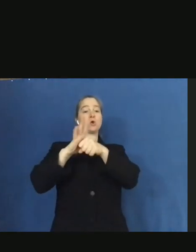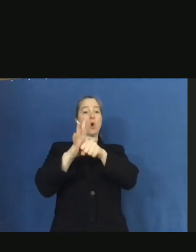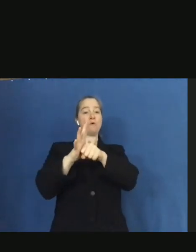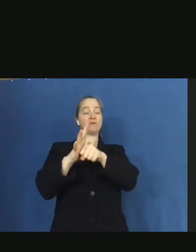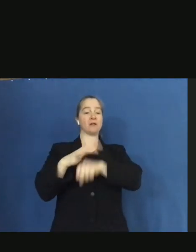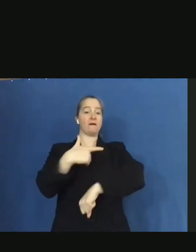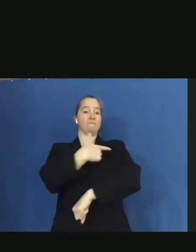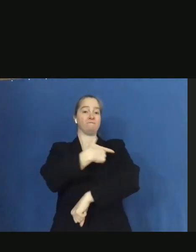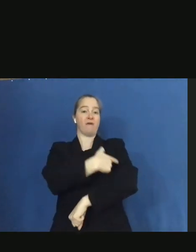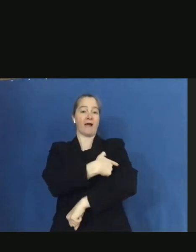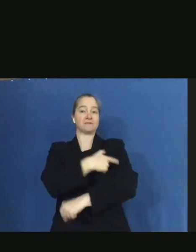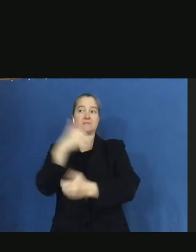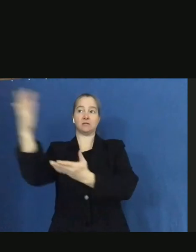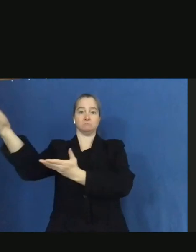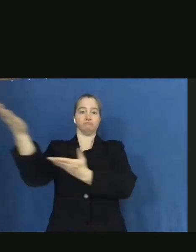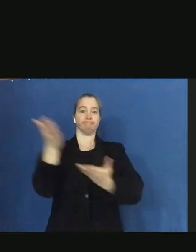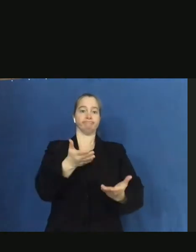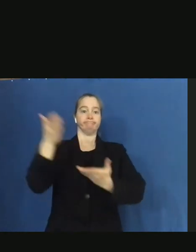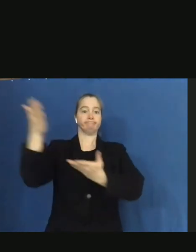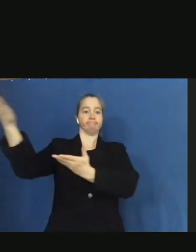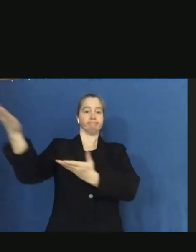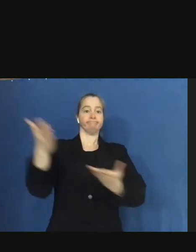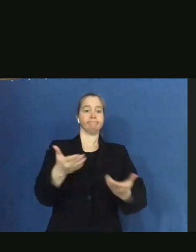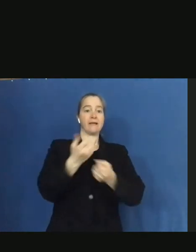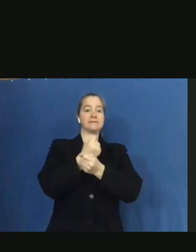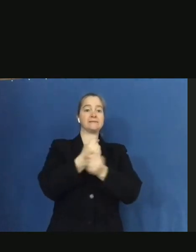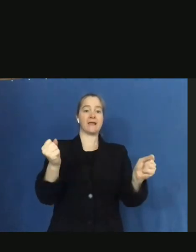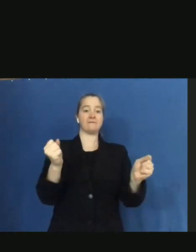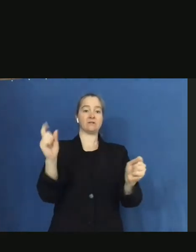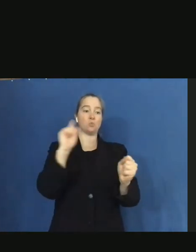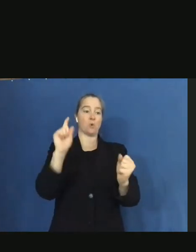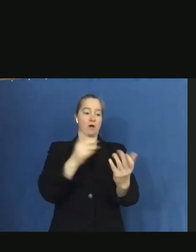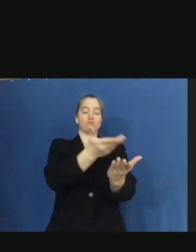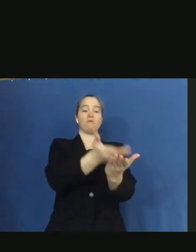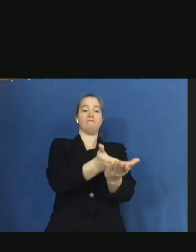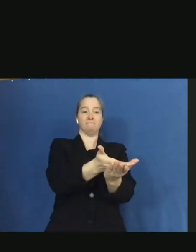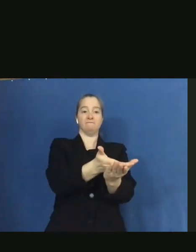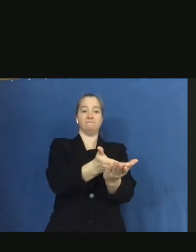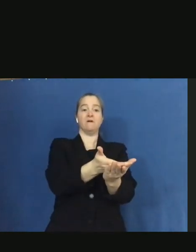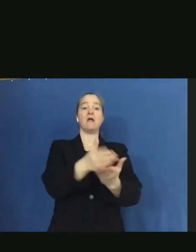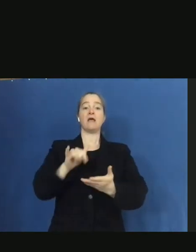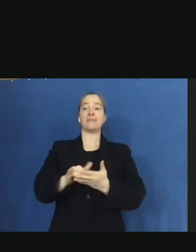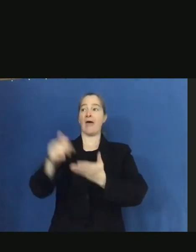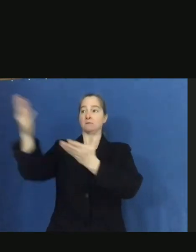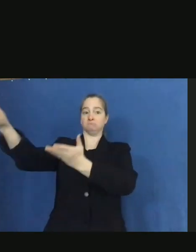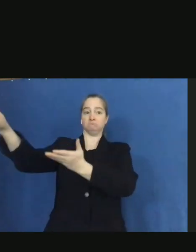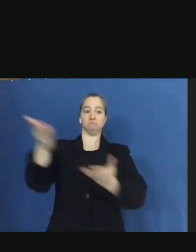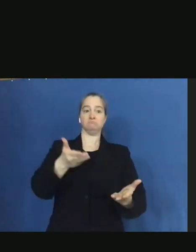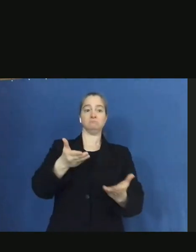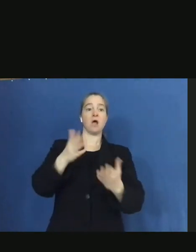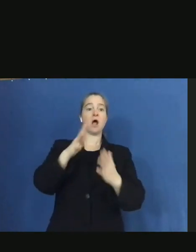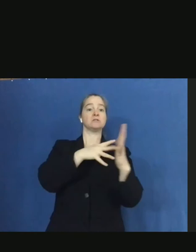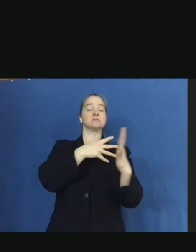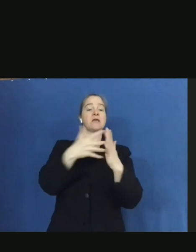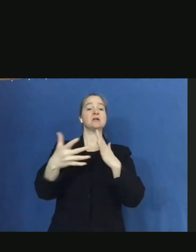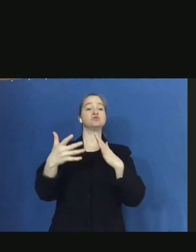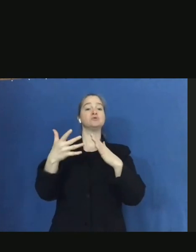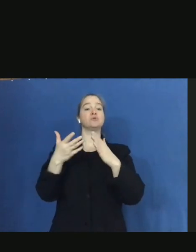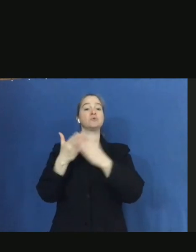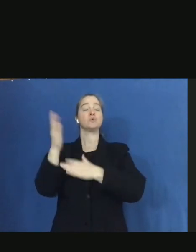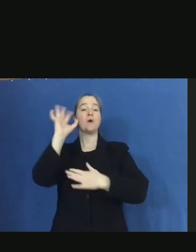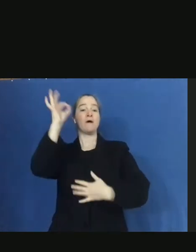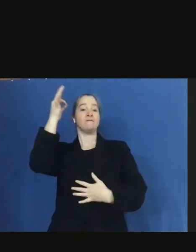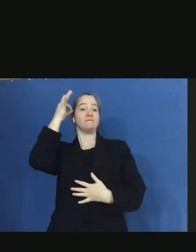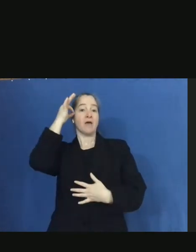can make it safely to their final destinations. While these shipments are scheduled by the federal government using commercial shippers,